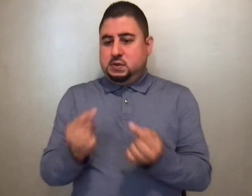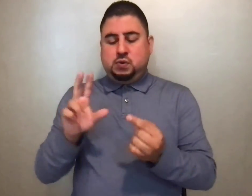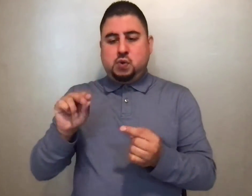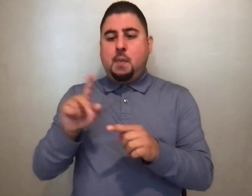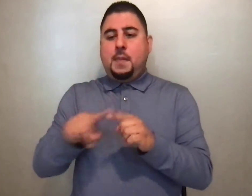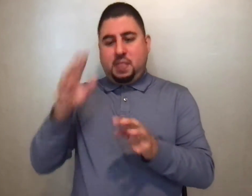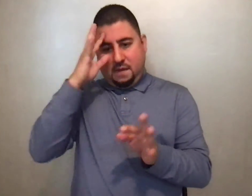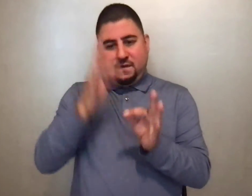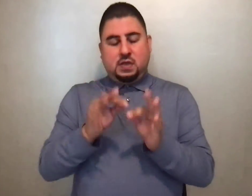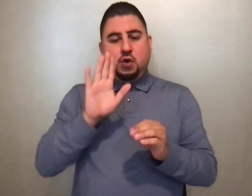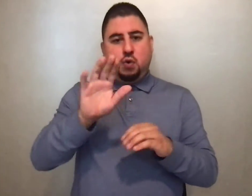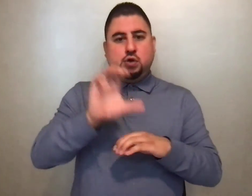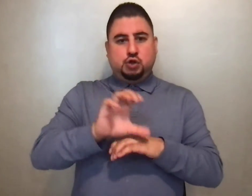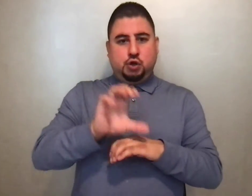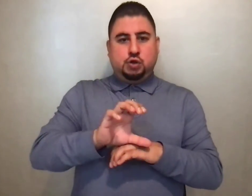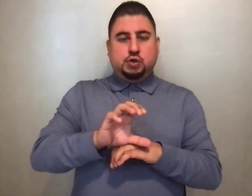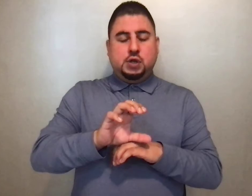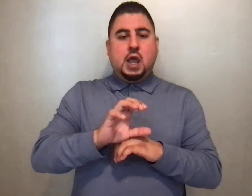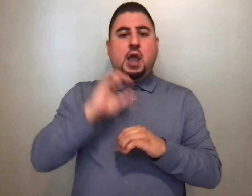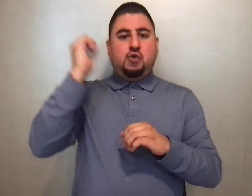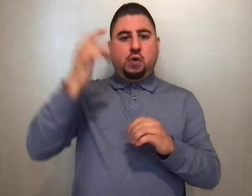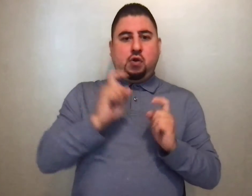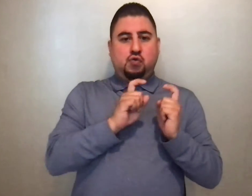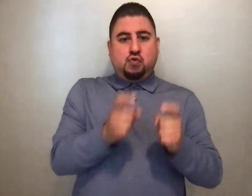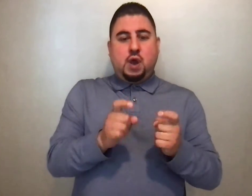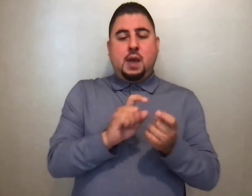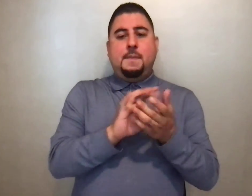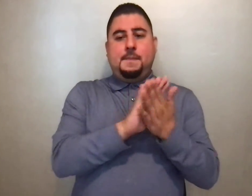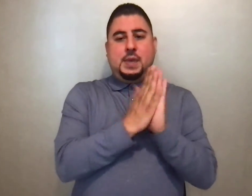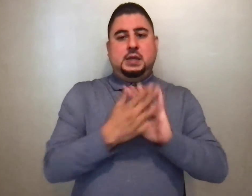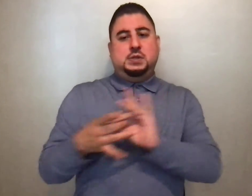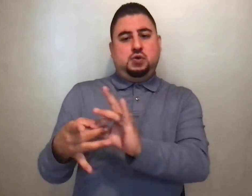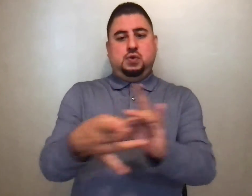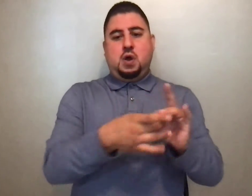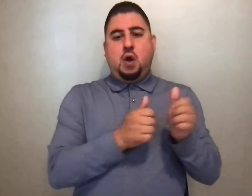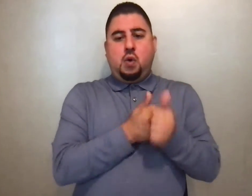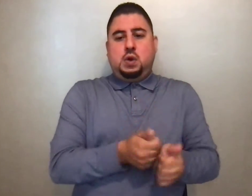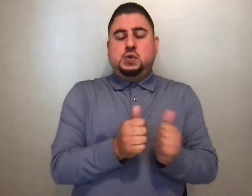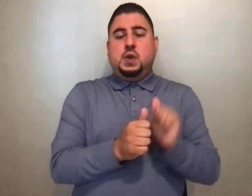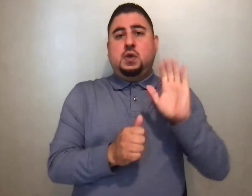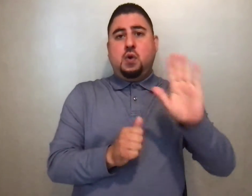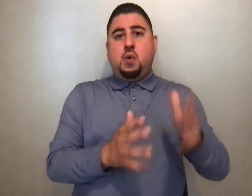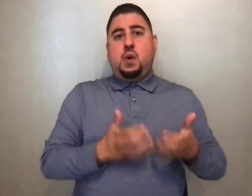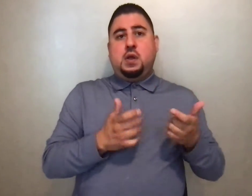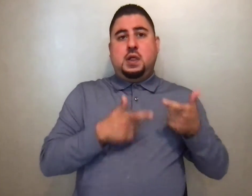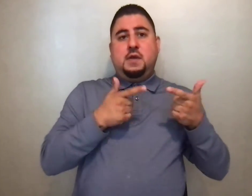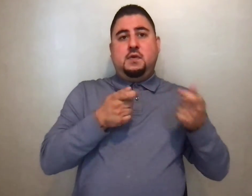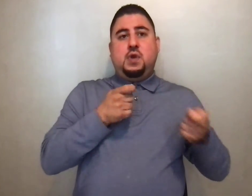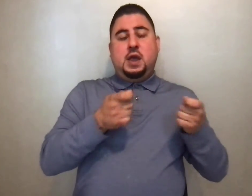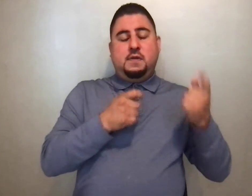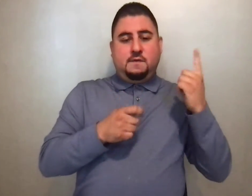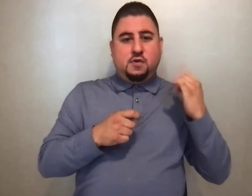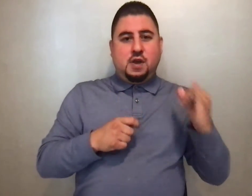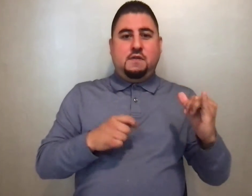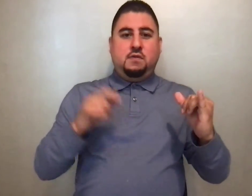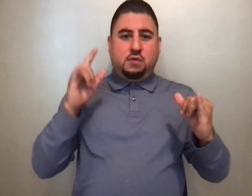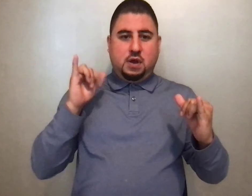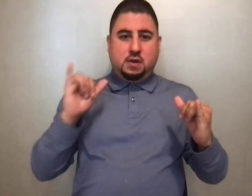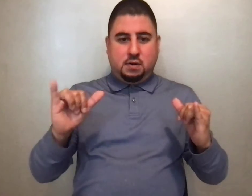the faith of your church. And graciously grant her peace and unity in accordance with your will, who live and reign forever and